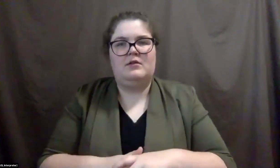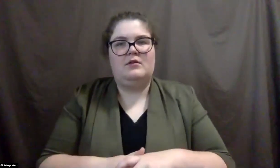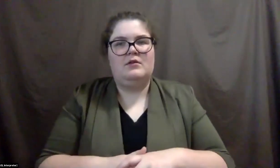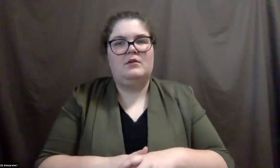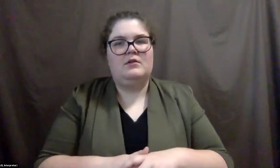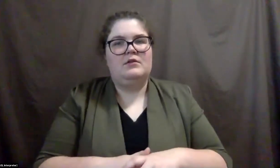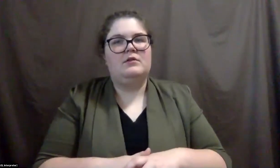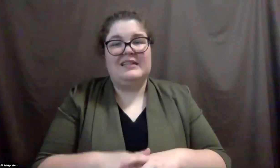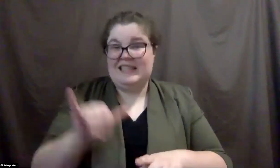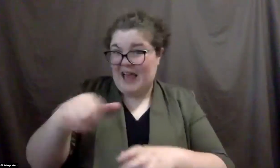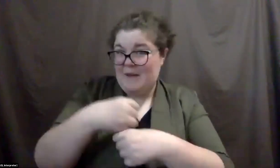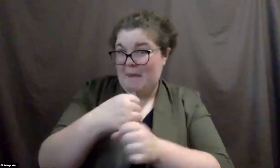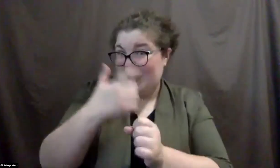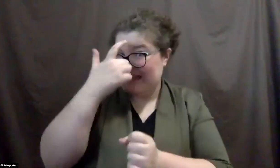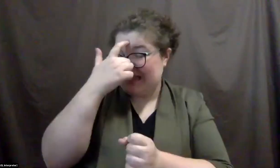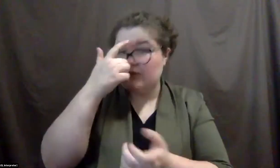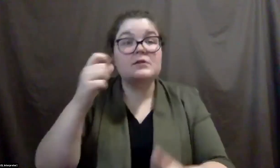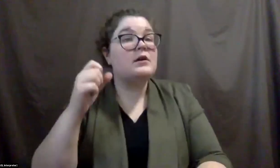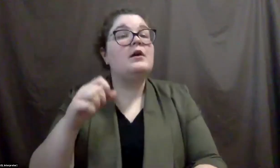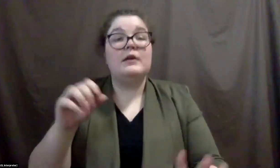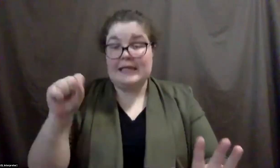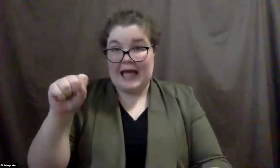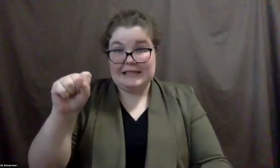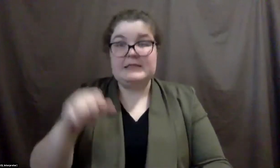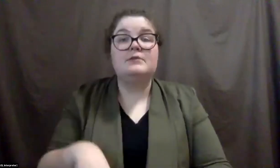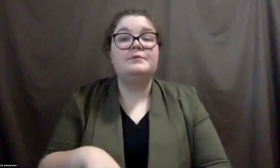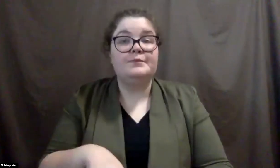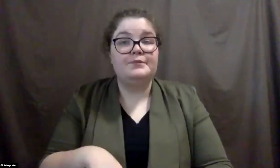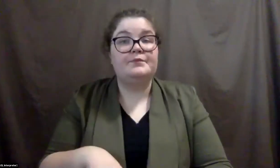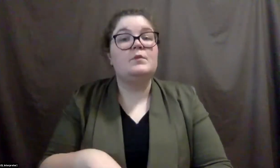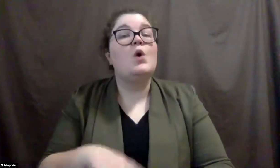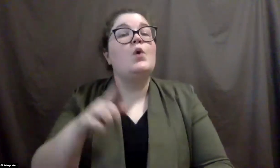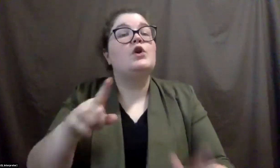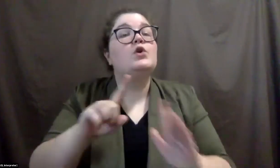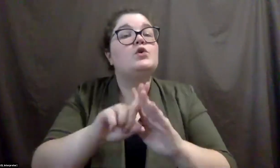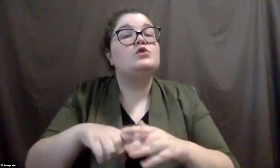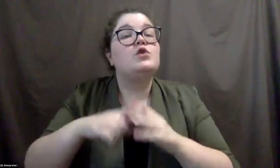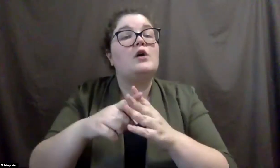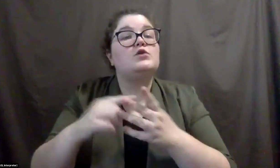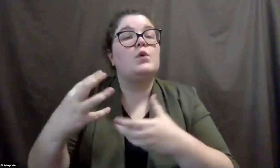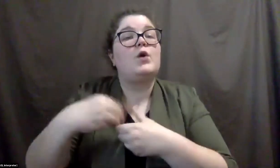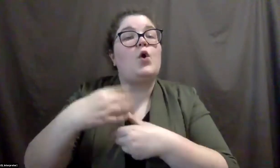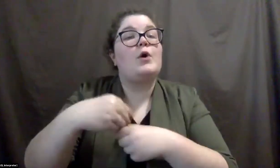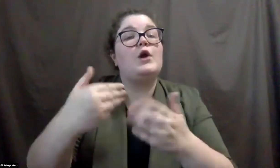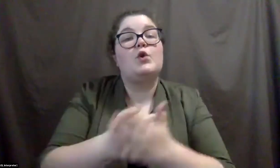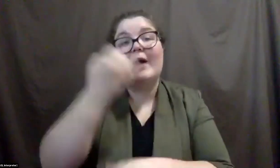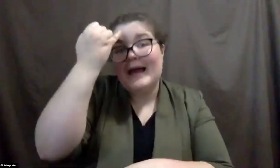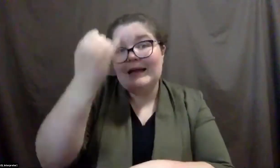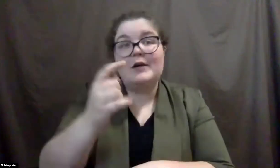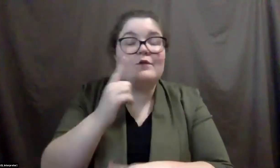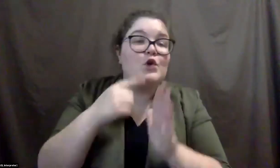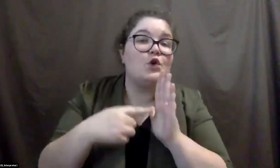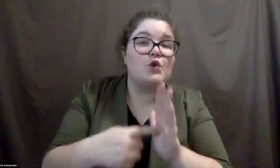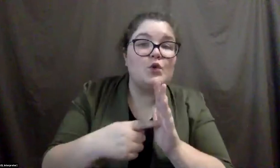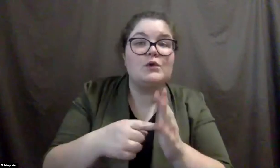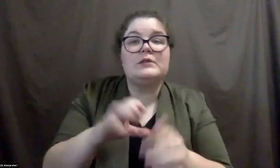Yeah, and then, yeah, and then when, when you start to incorporate new ideas, like using clips to